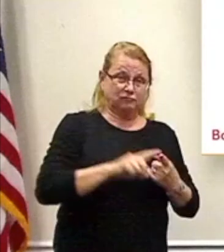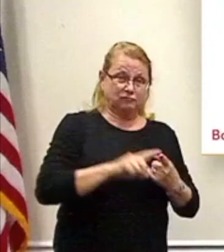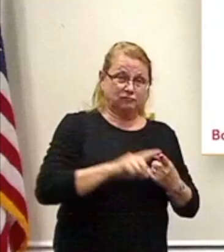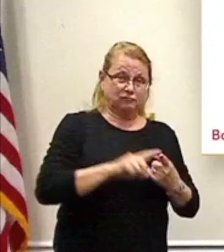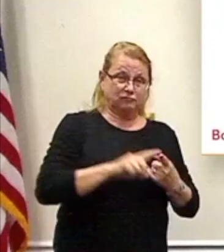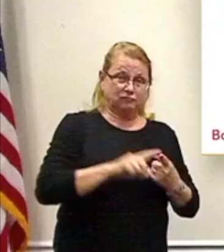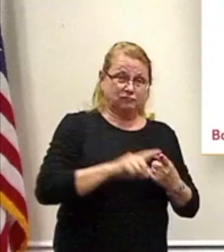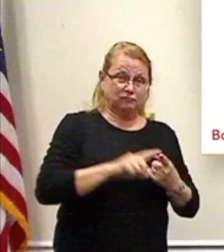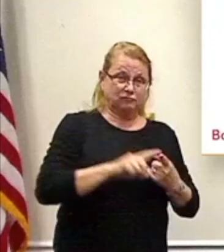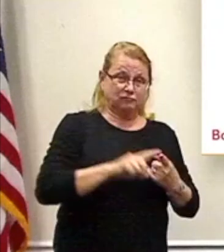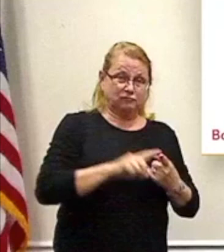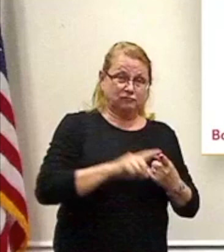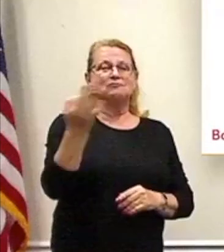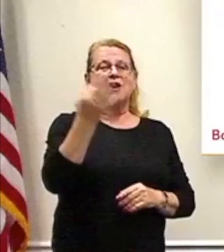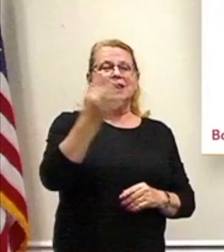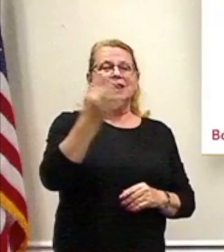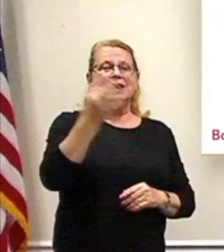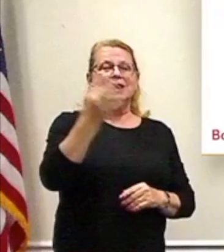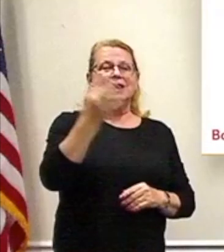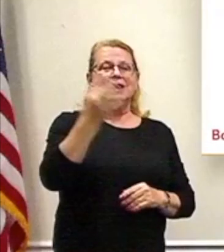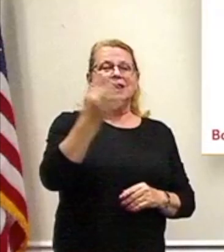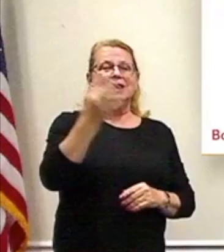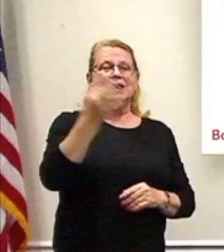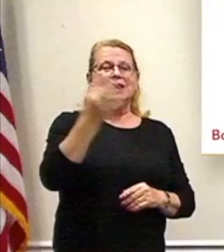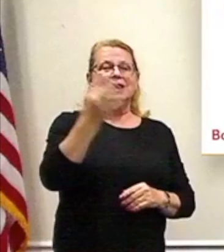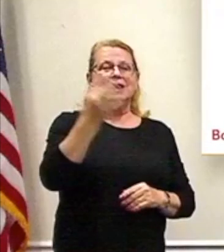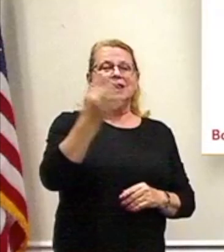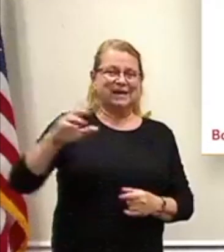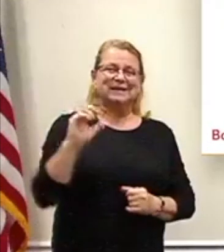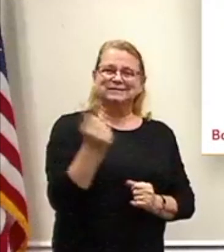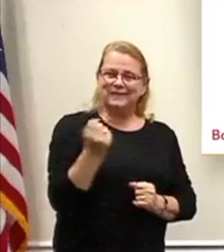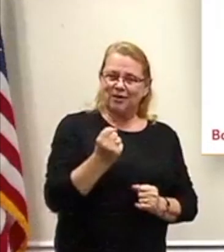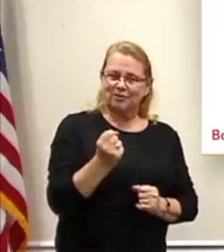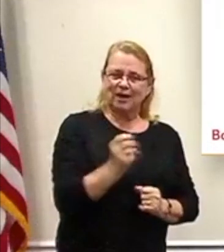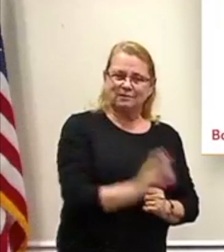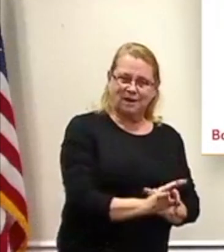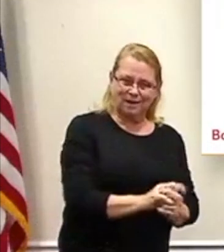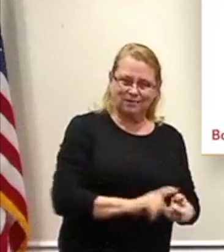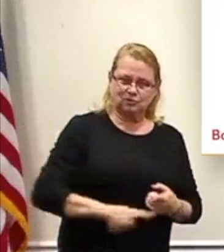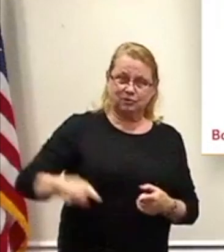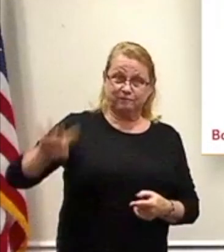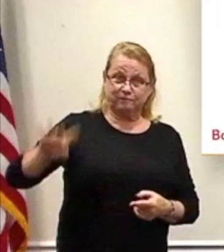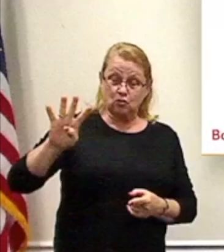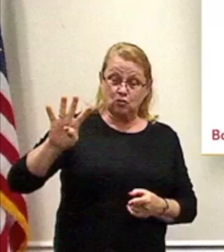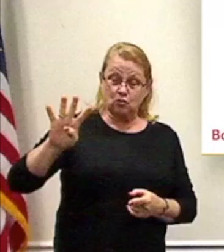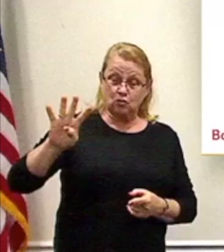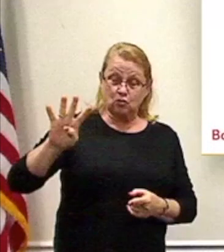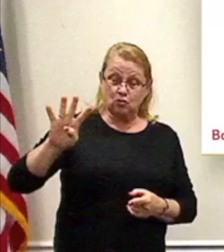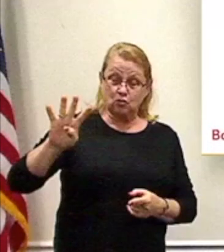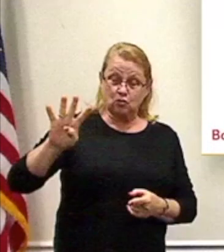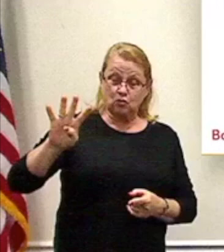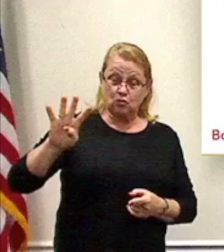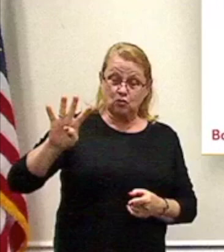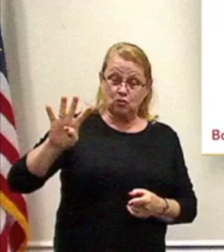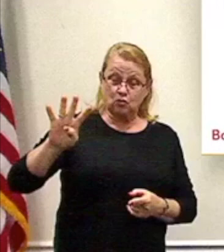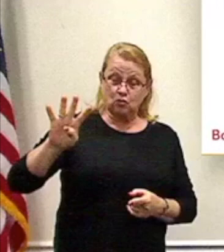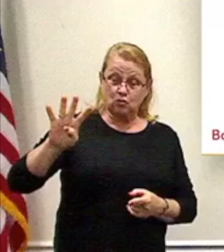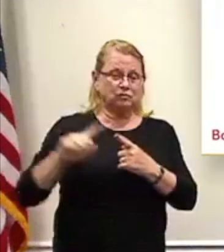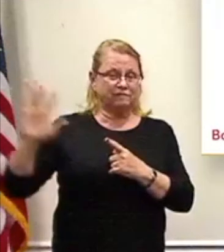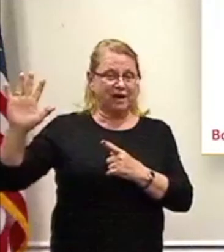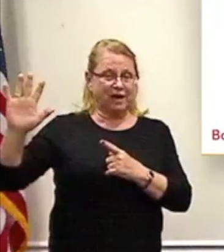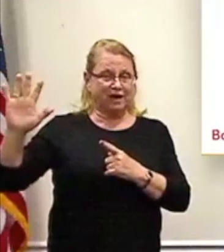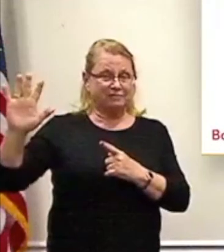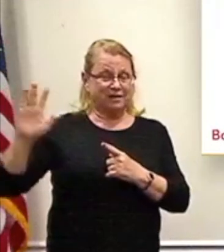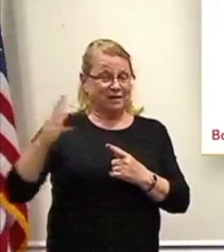On Friday, 9 a.m. to 5 p.m. On Saturday, 9 a.m. to 4 p.m. And on Sunday, noon to 5 p.m., early voting,